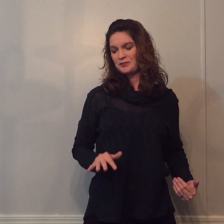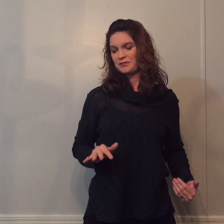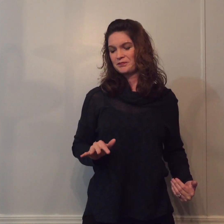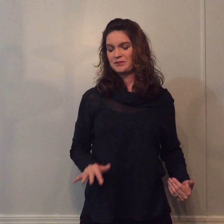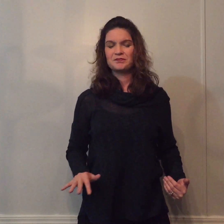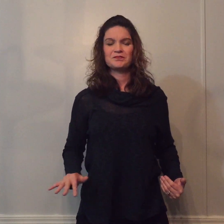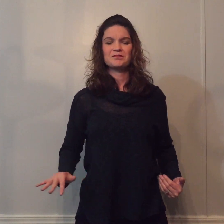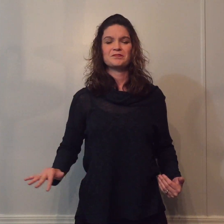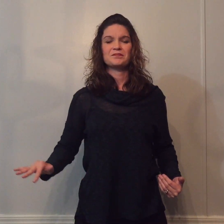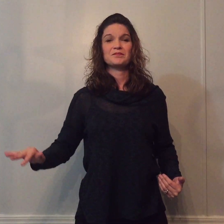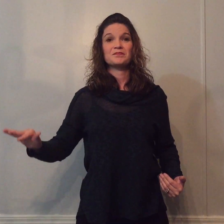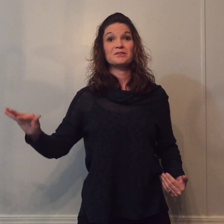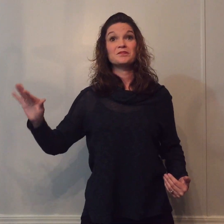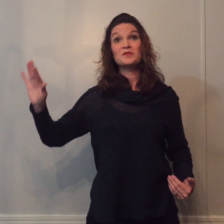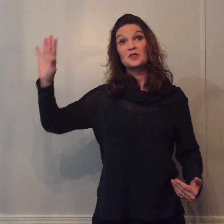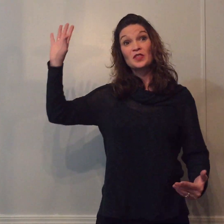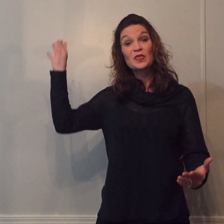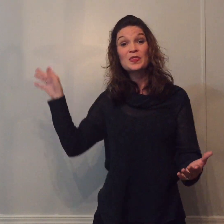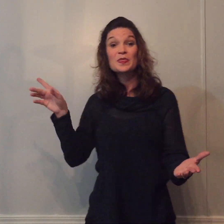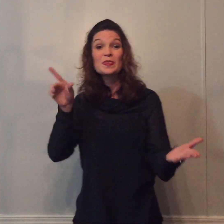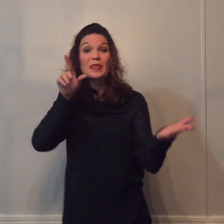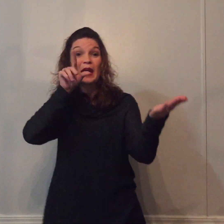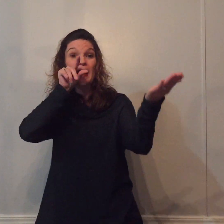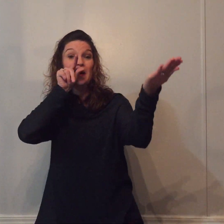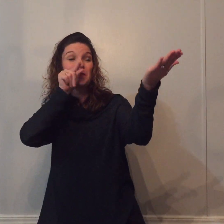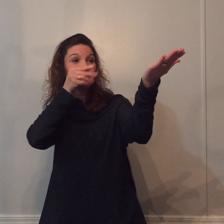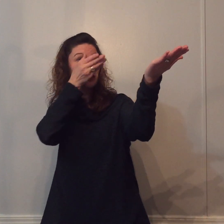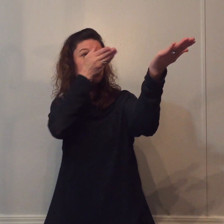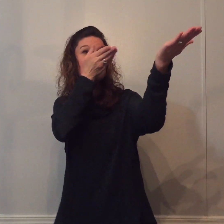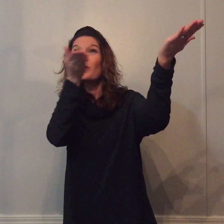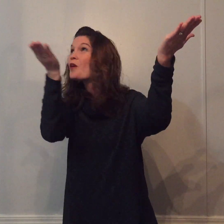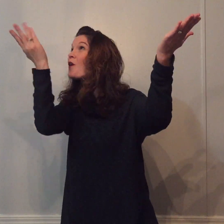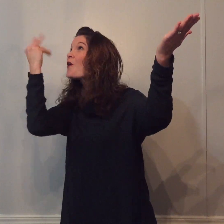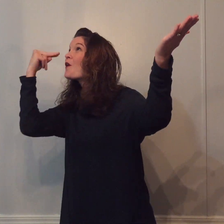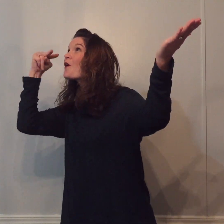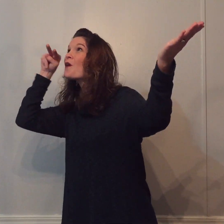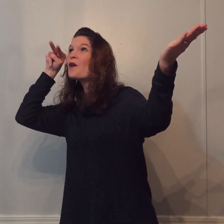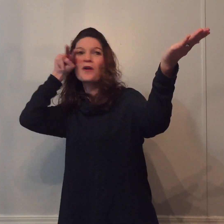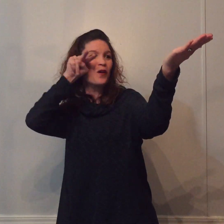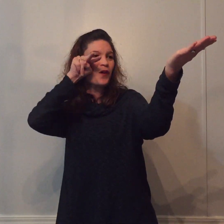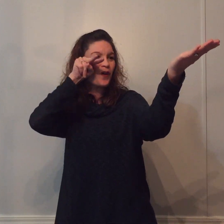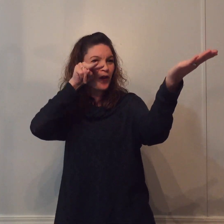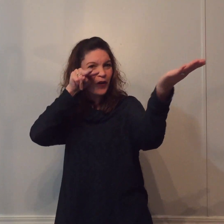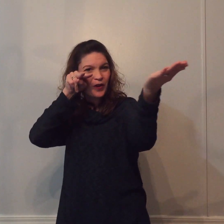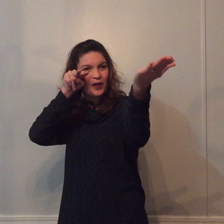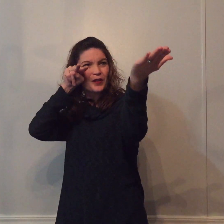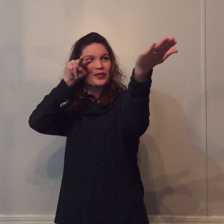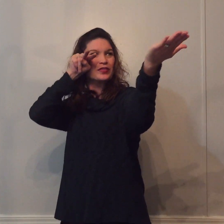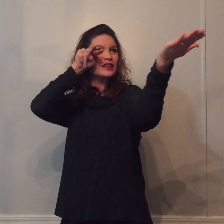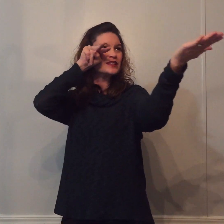His eye is on the